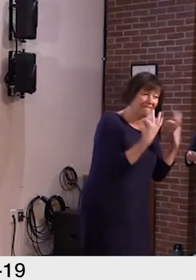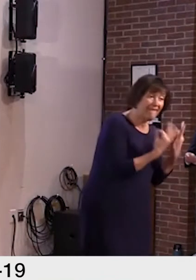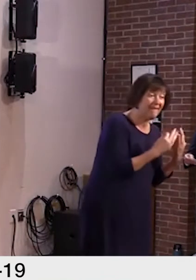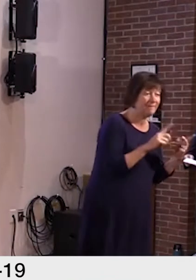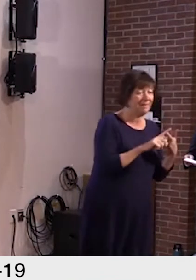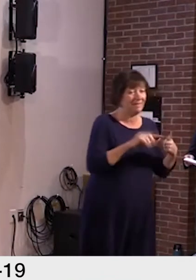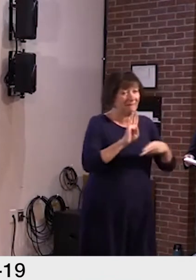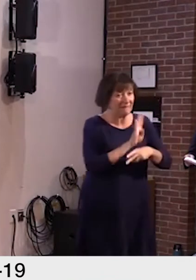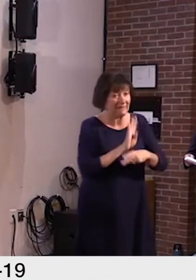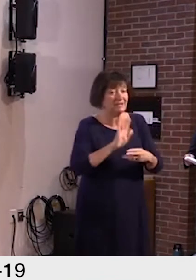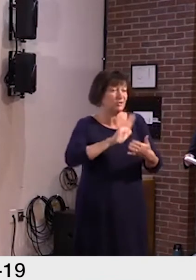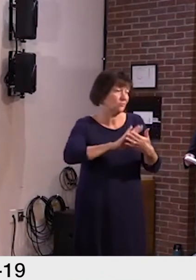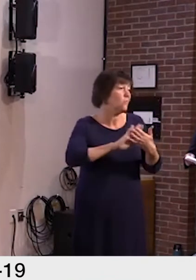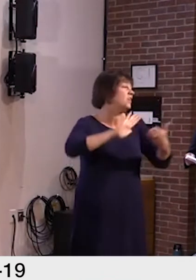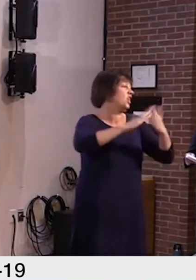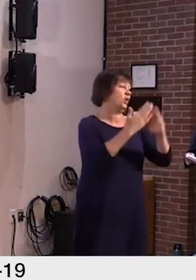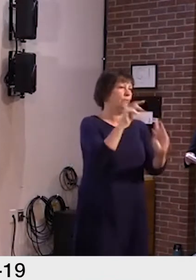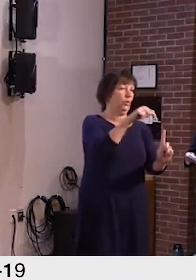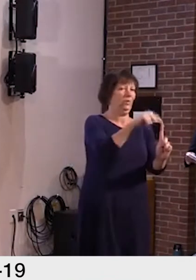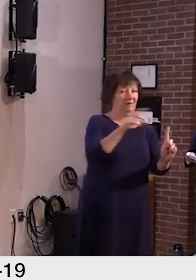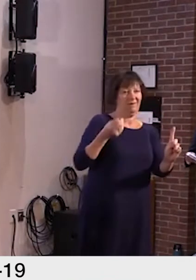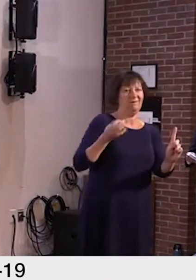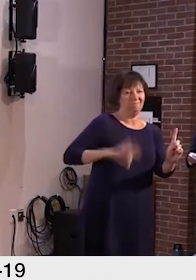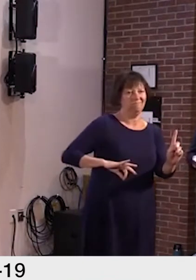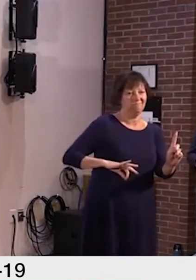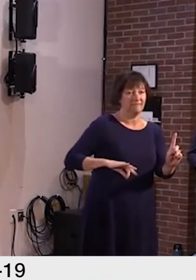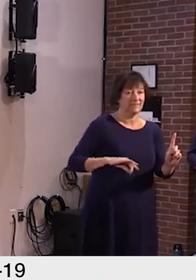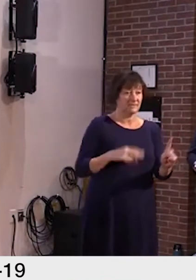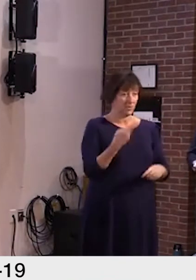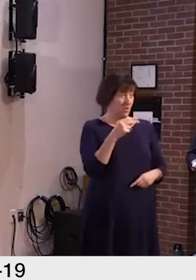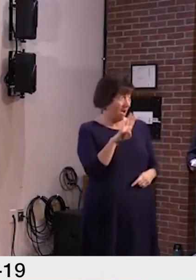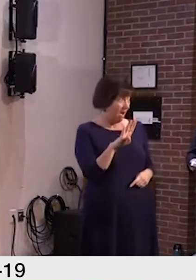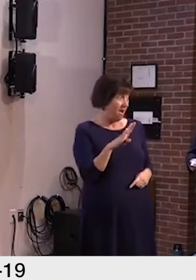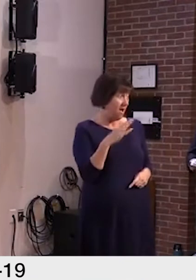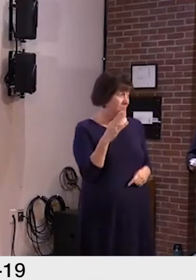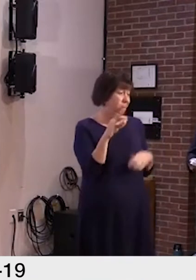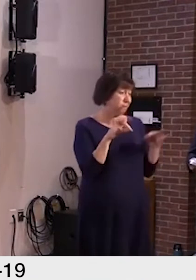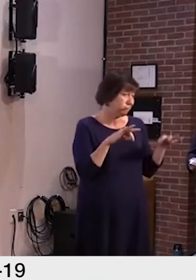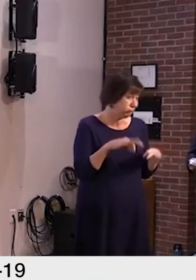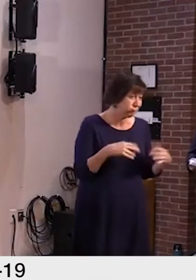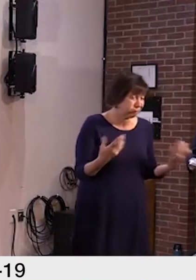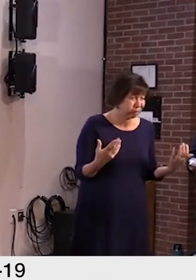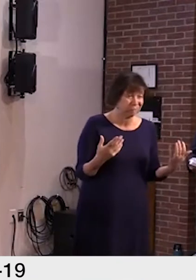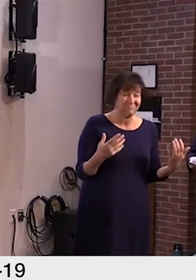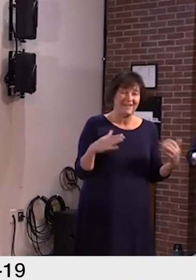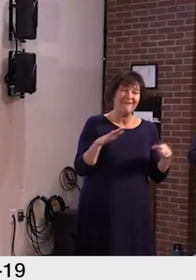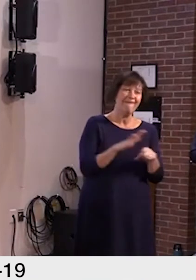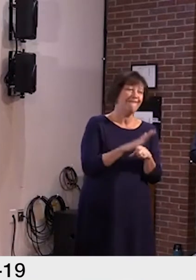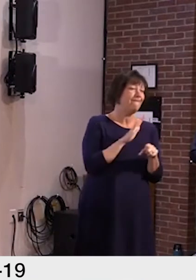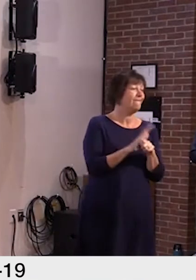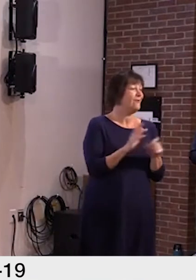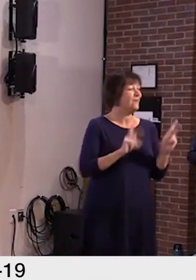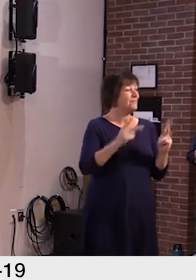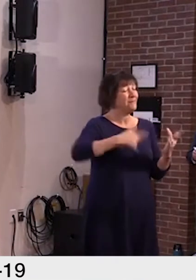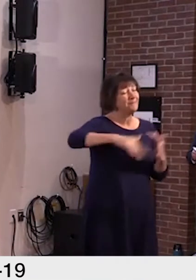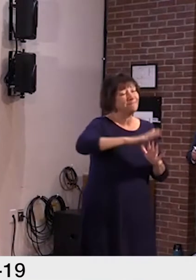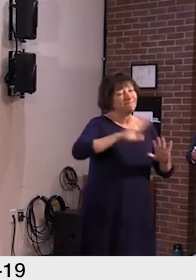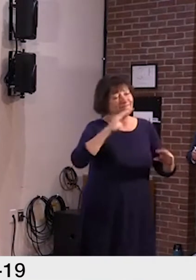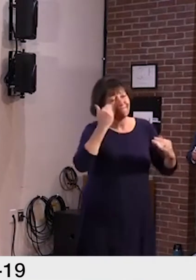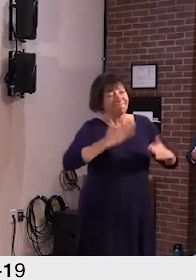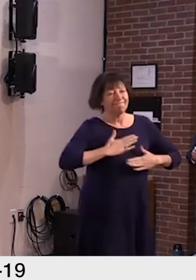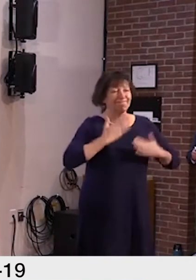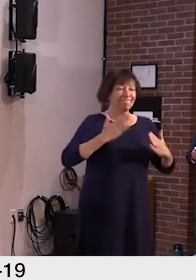and communities. So what do these hubs look like? What do they look like on the ground? Well, I can tell you they are full of joy, flexibility, and